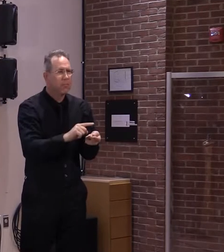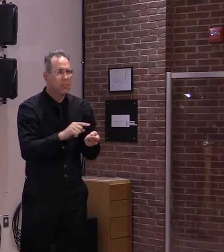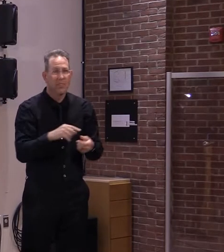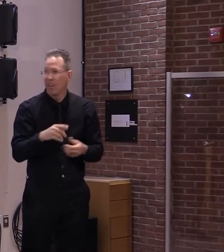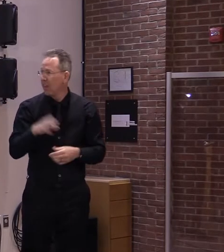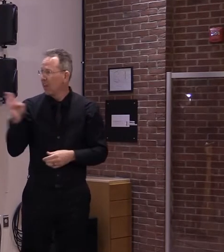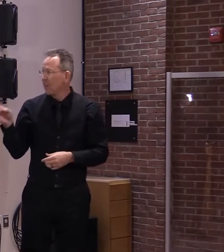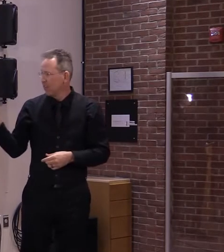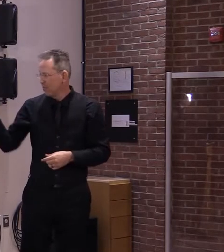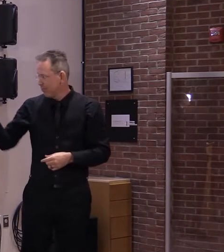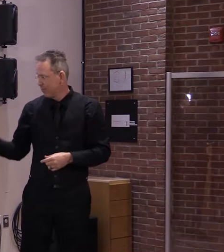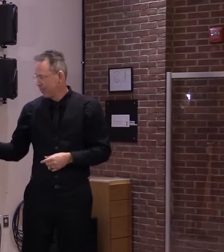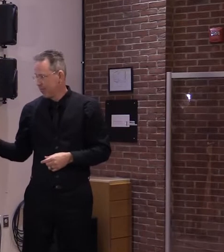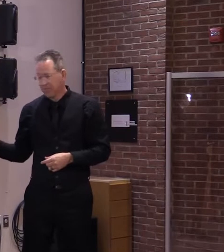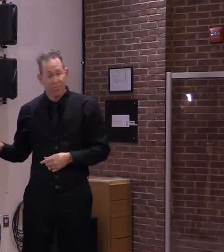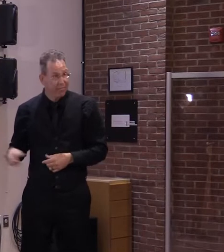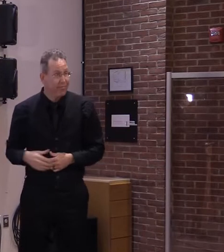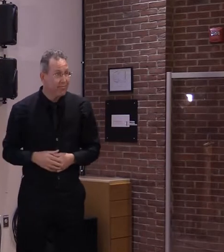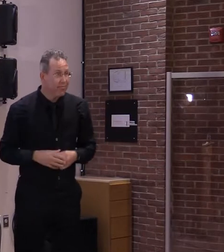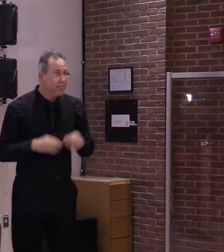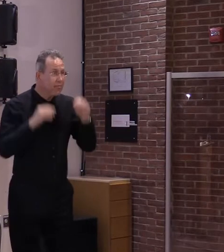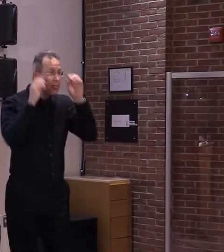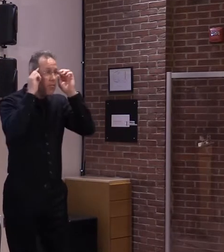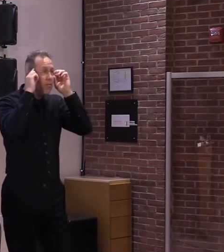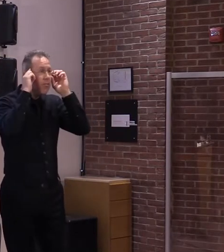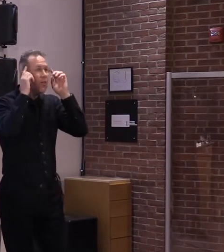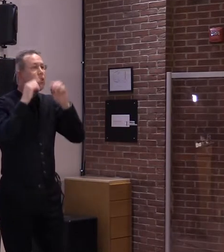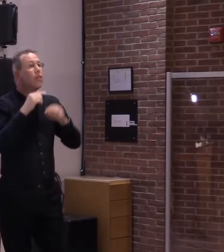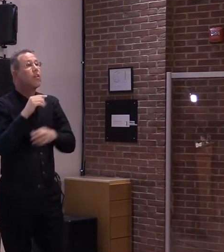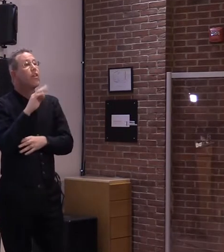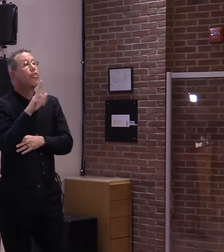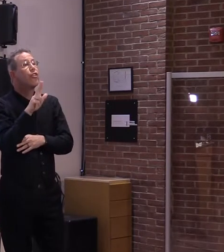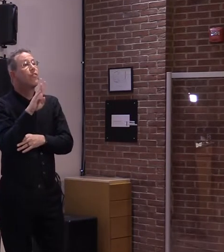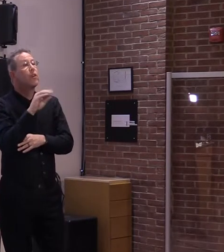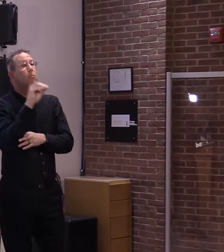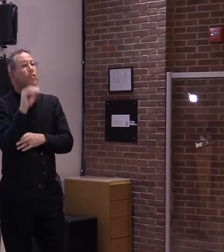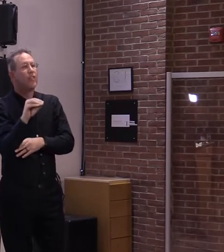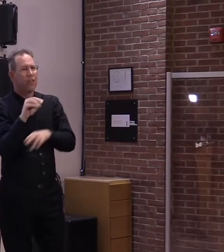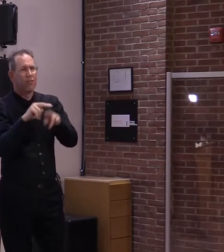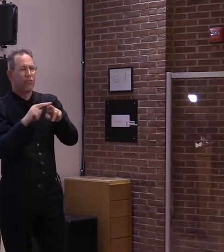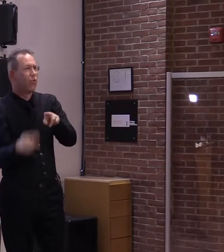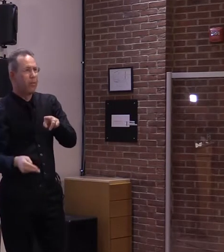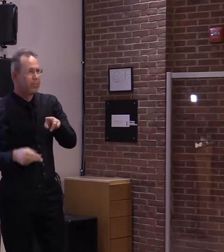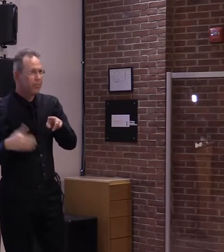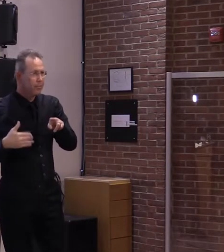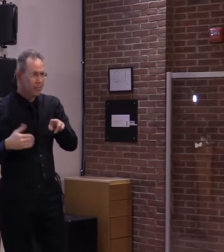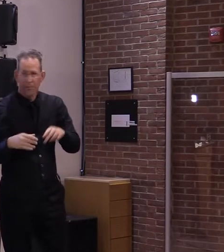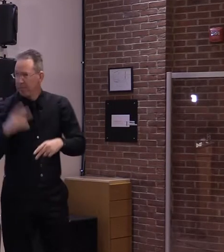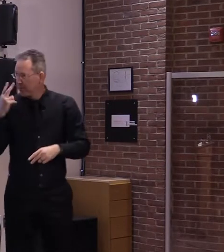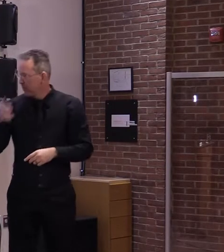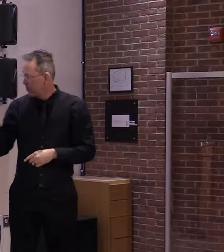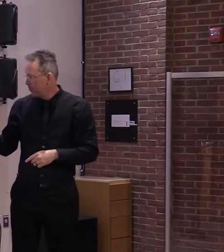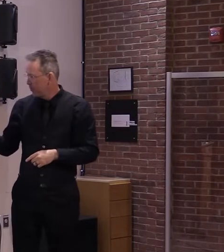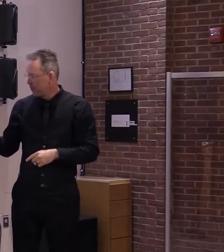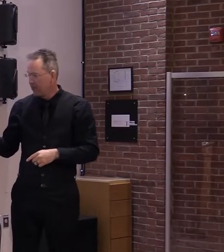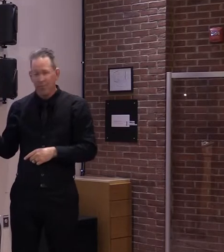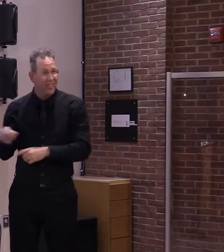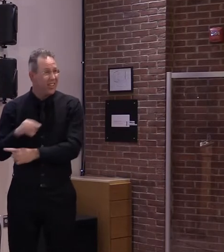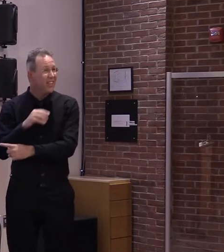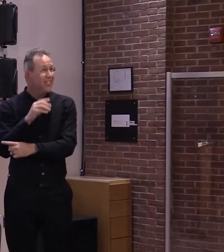dropped 34% this week and the rate is down 61% since April 1st.